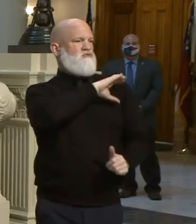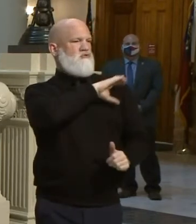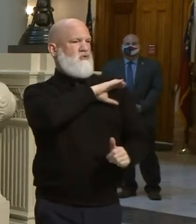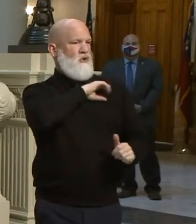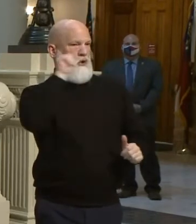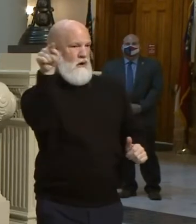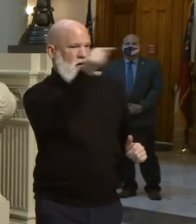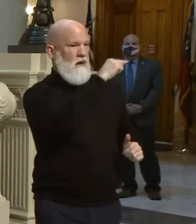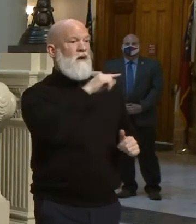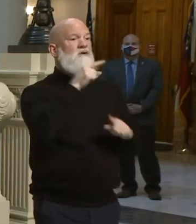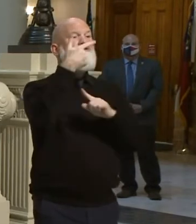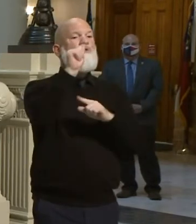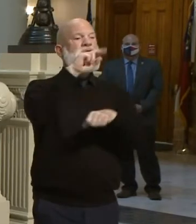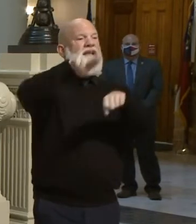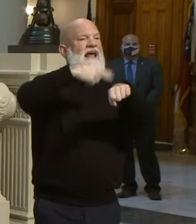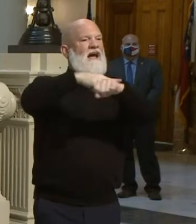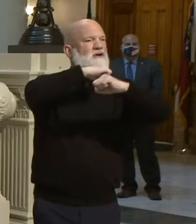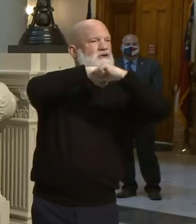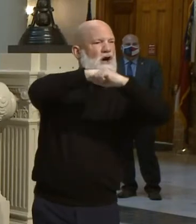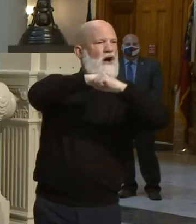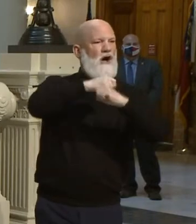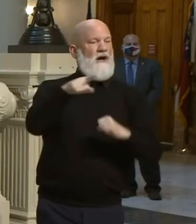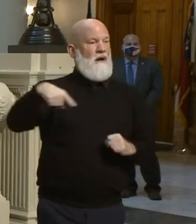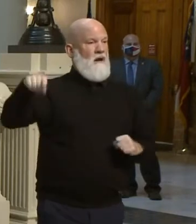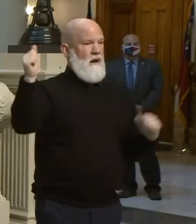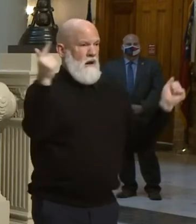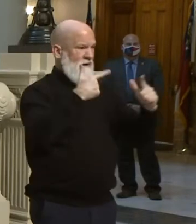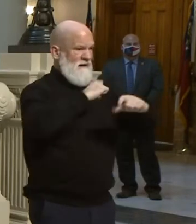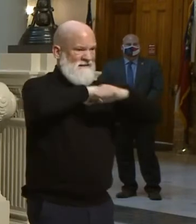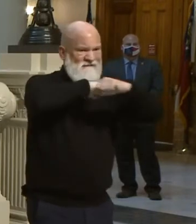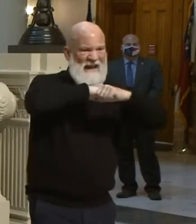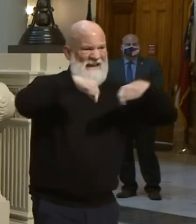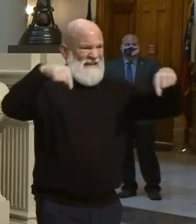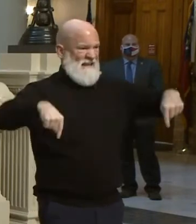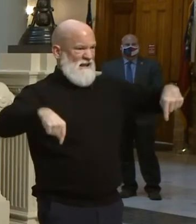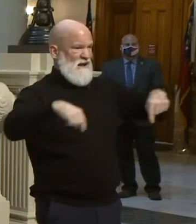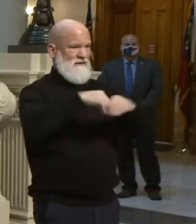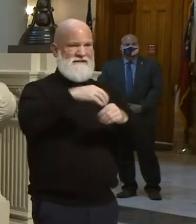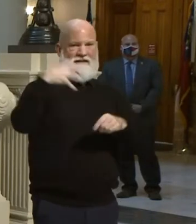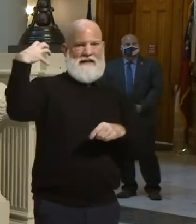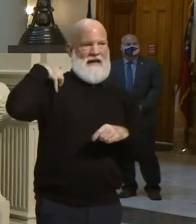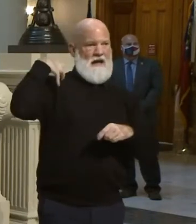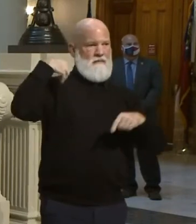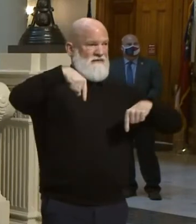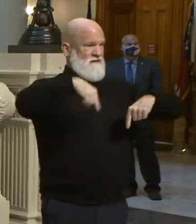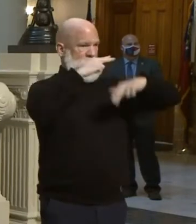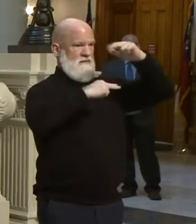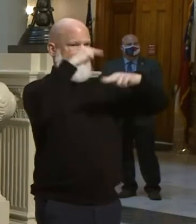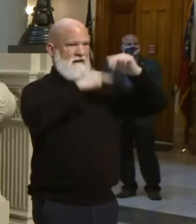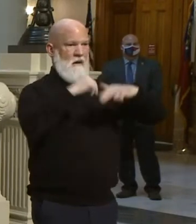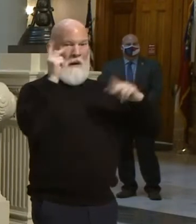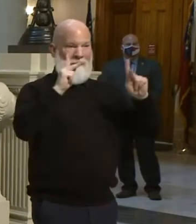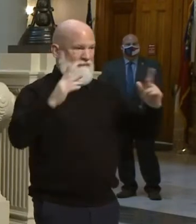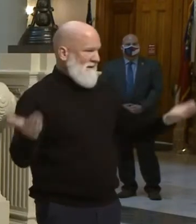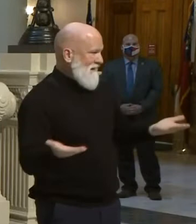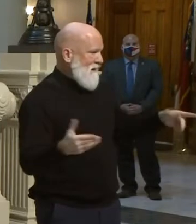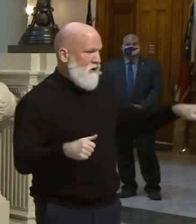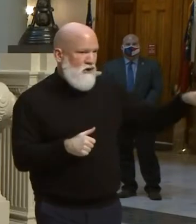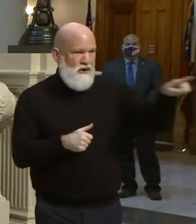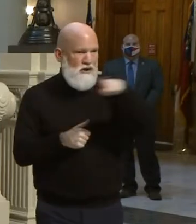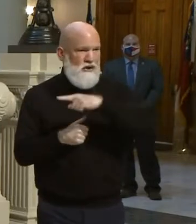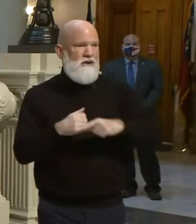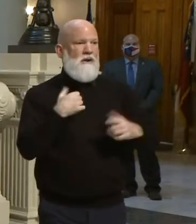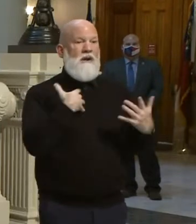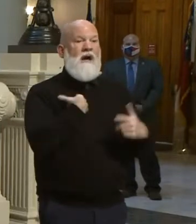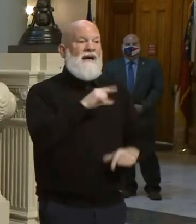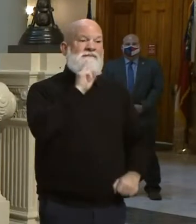and security of the Capitol and the people here very seriously. Given the disgraceful un-American acts we saw